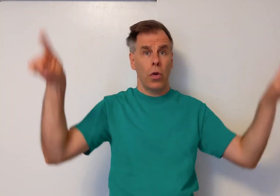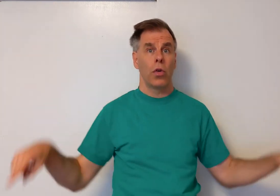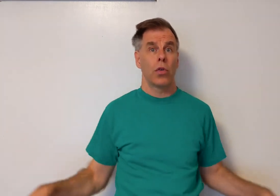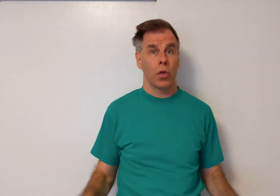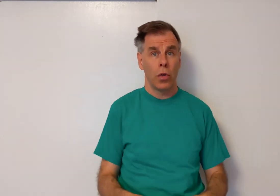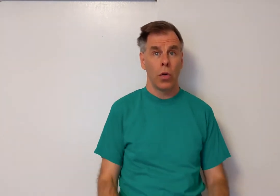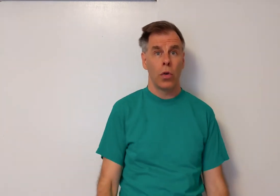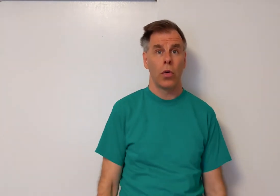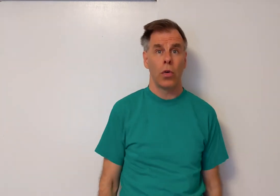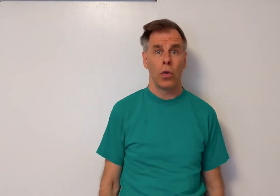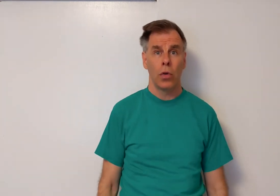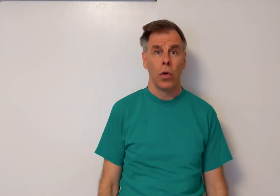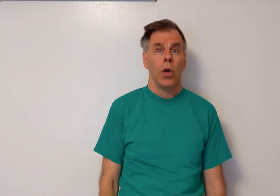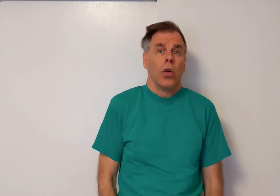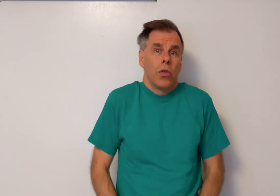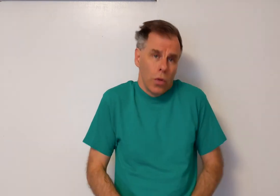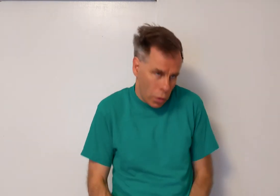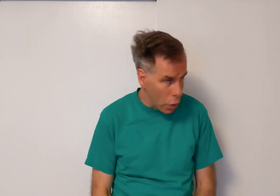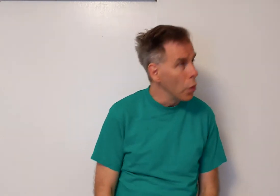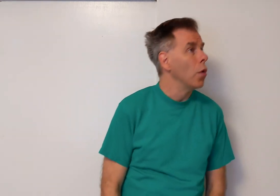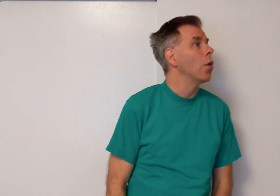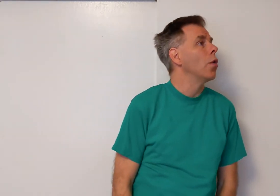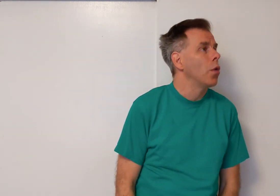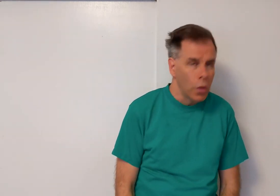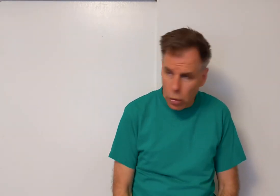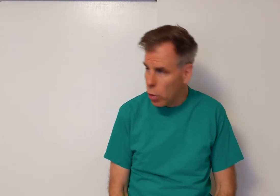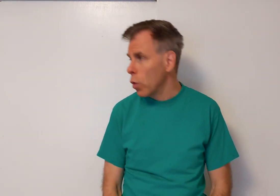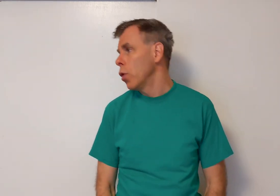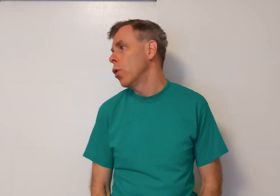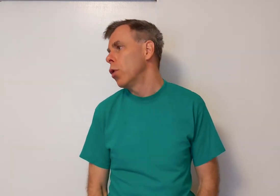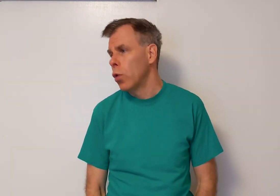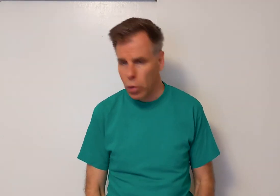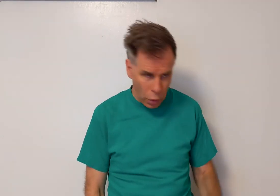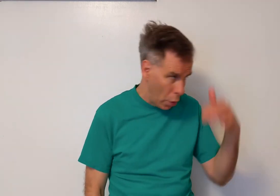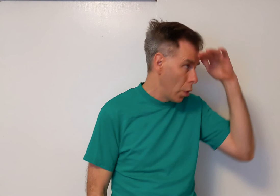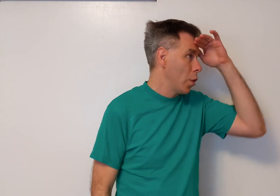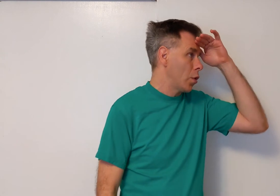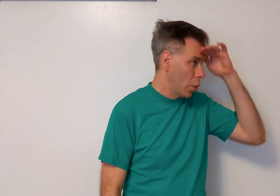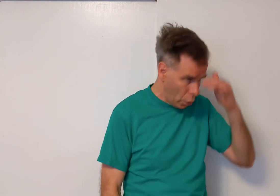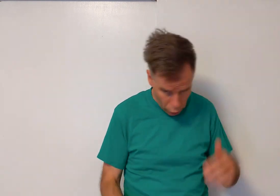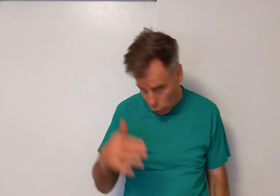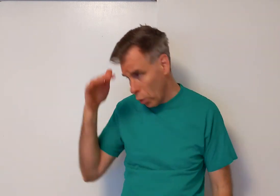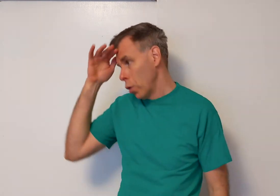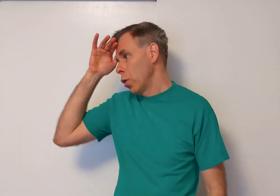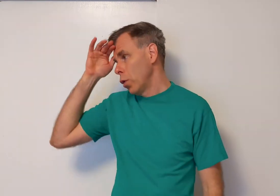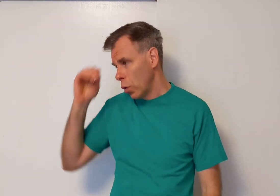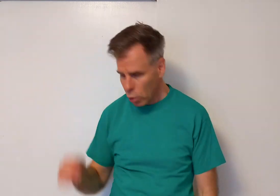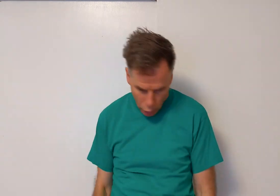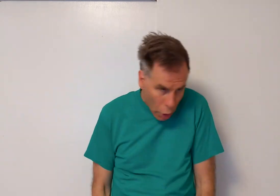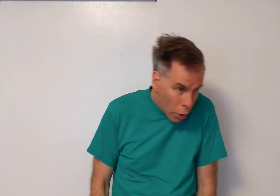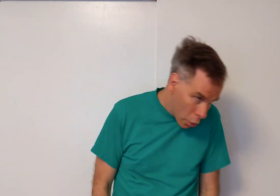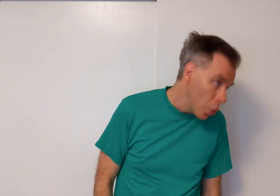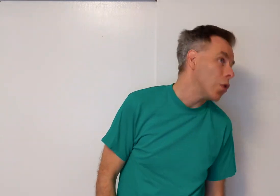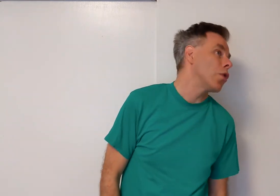-do-do-do-do-do-do-do-do-do-do-do-do-do-do-do-do-do-do